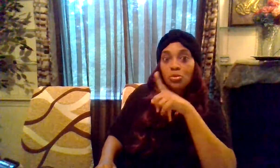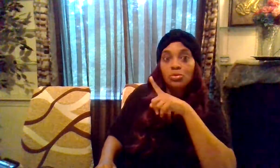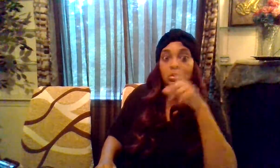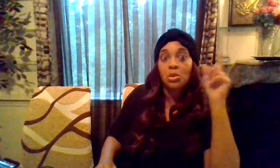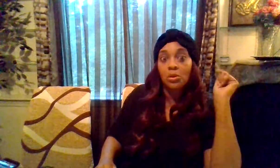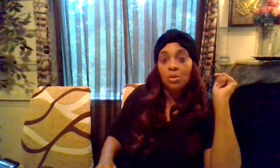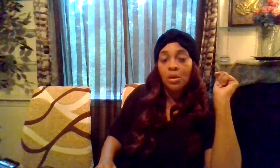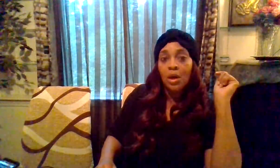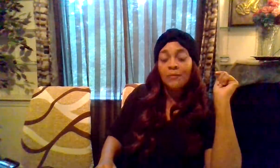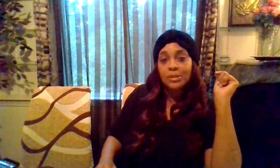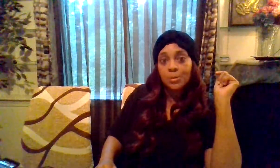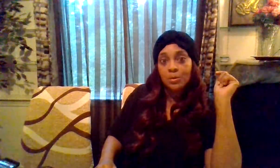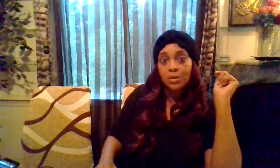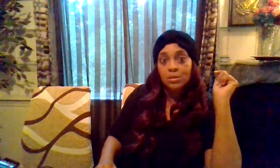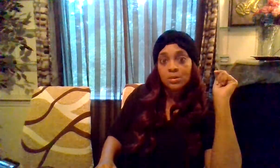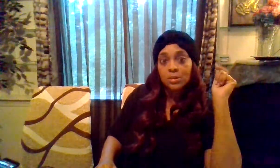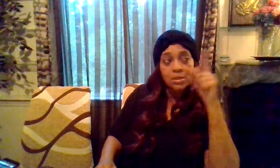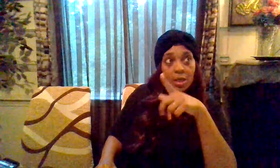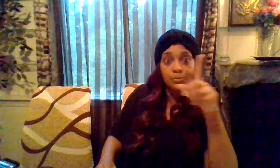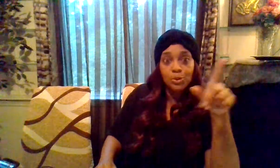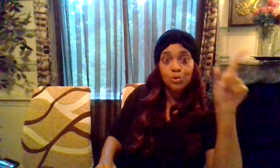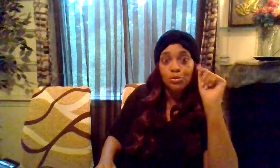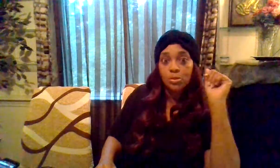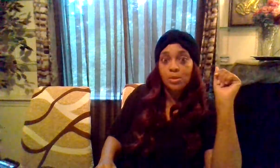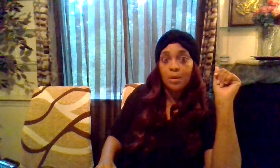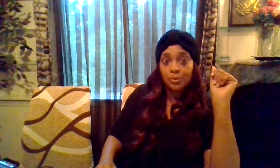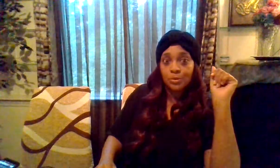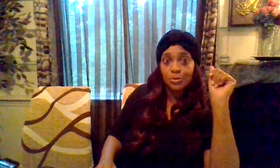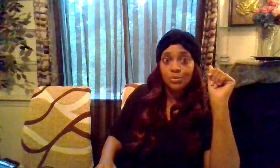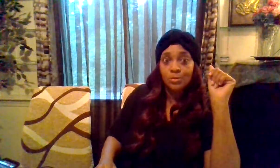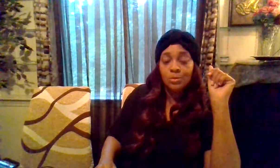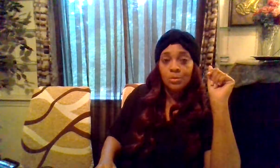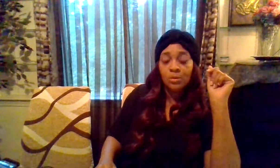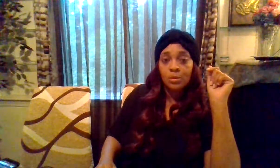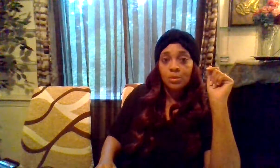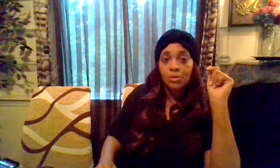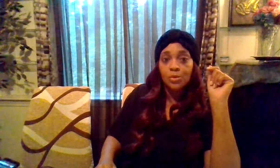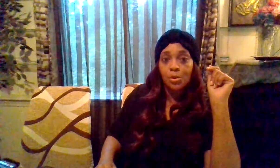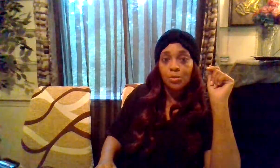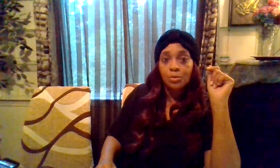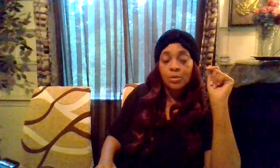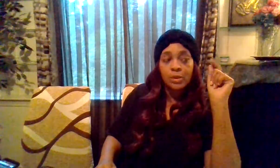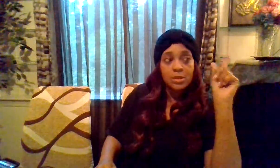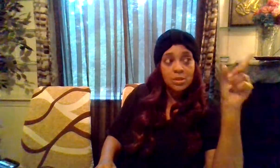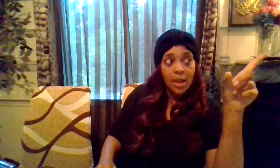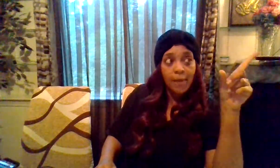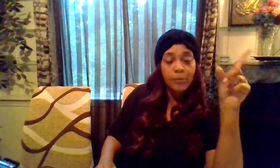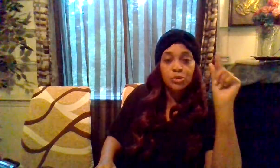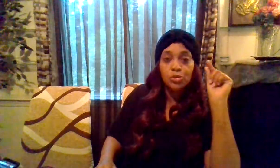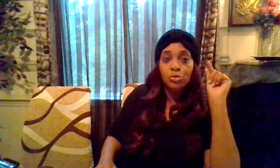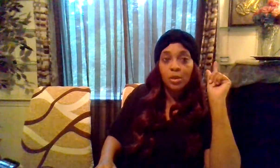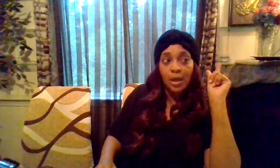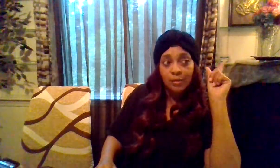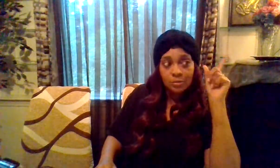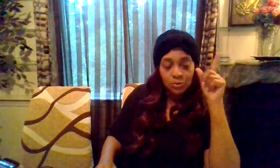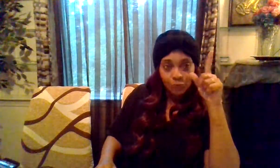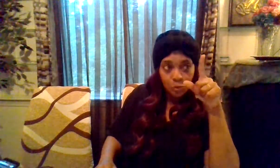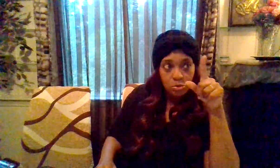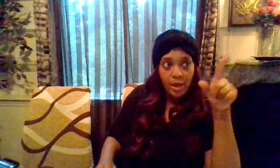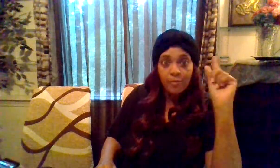new song of experience that's up to you to be able to do you know this has happened to you a lot for you to have